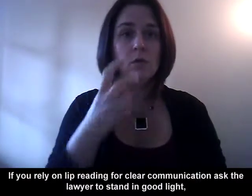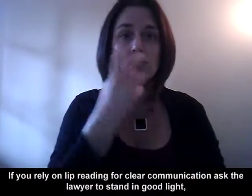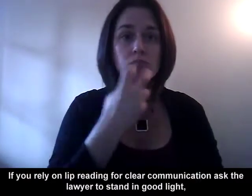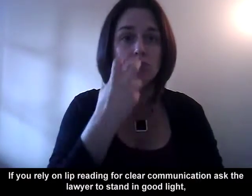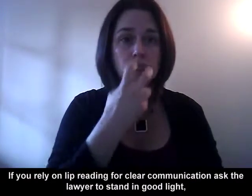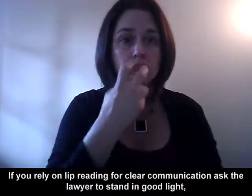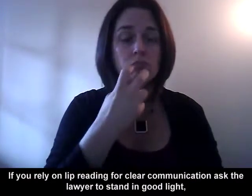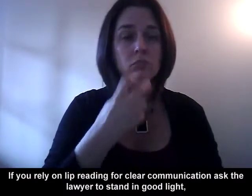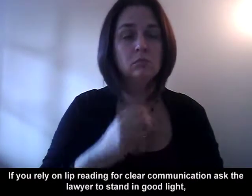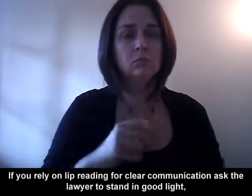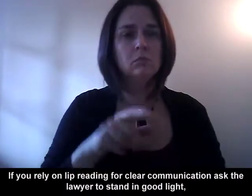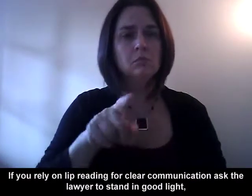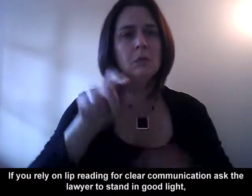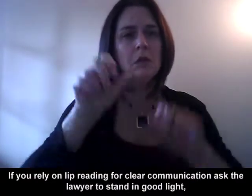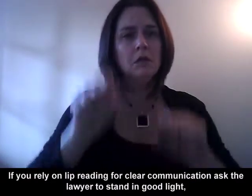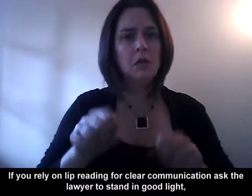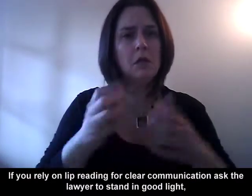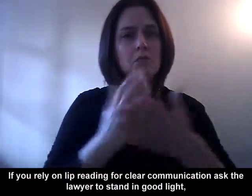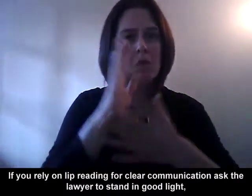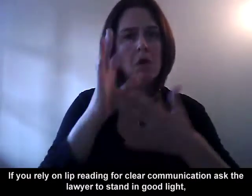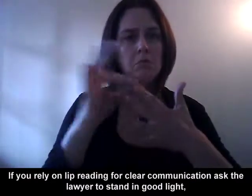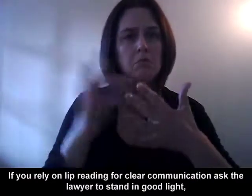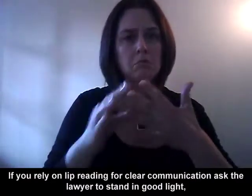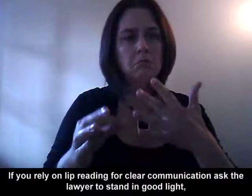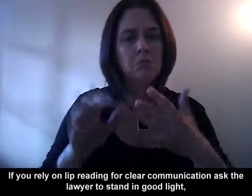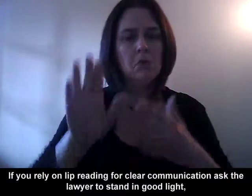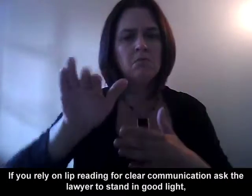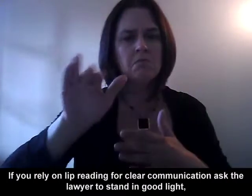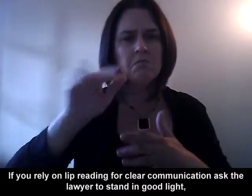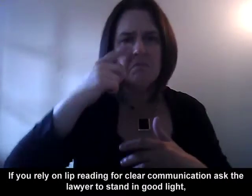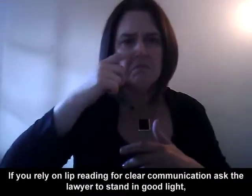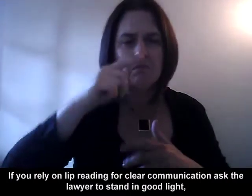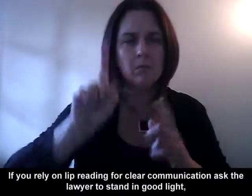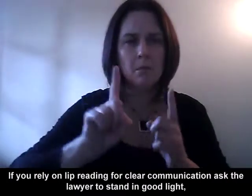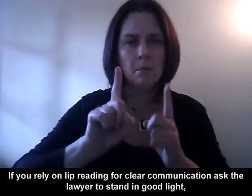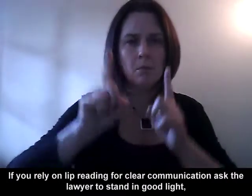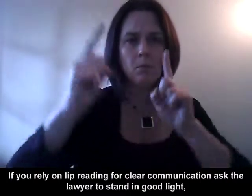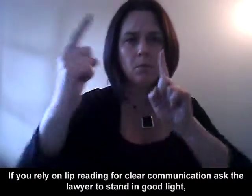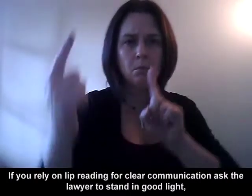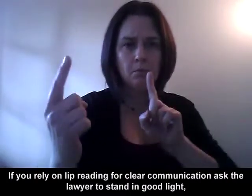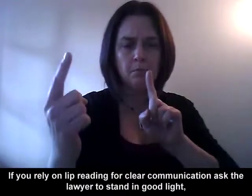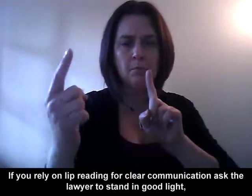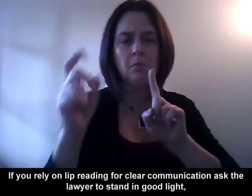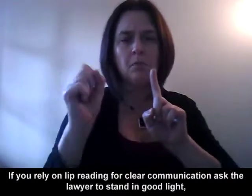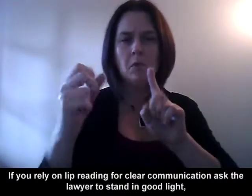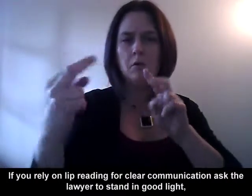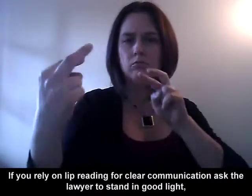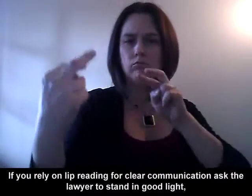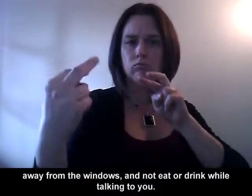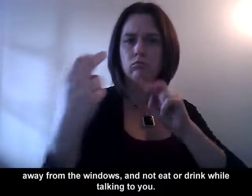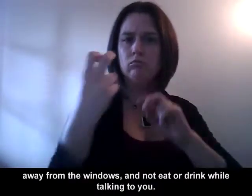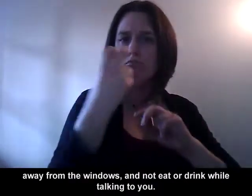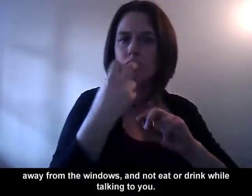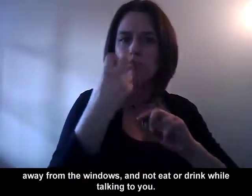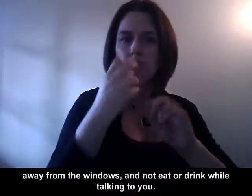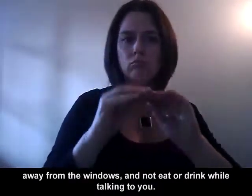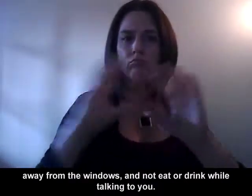If you rely on lip reading for clear communication, ask the lawyer to stand in good light, away from the windows,